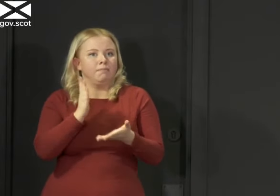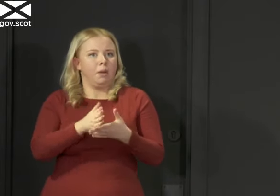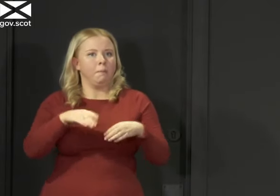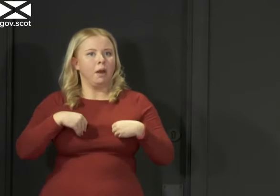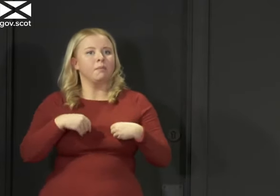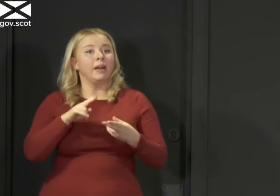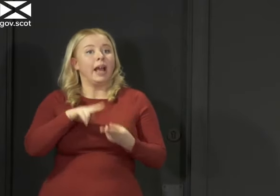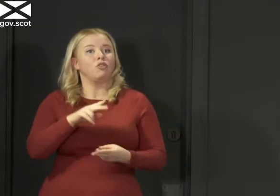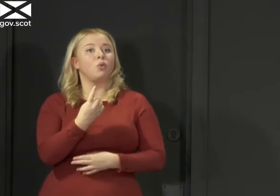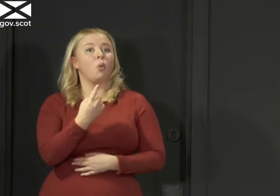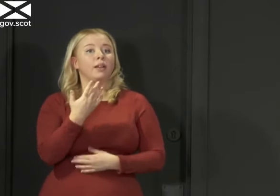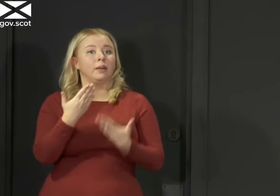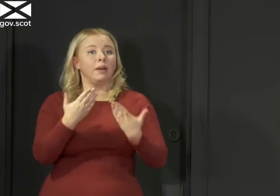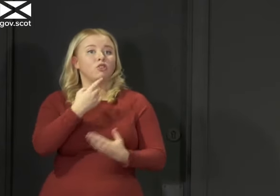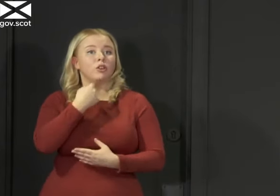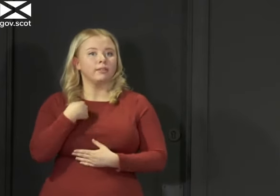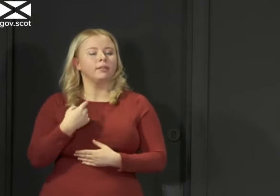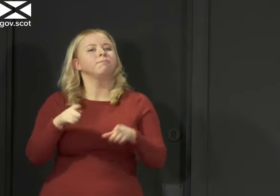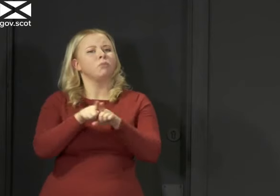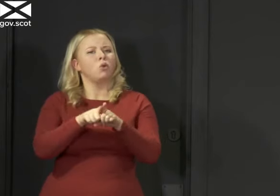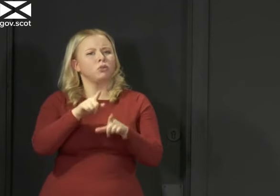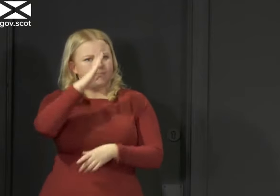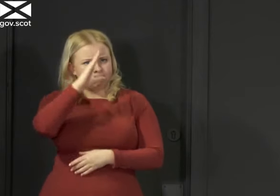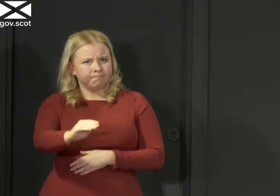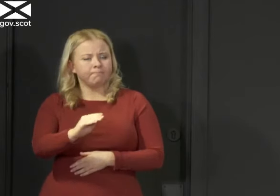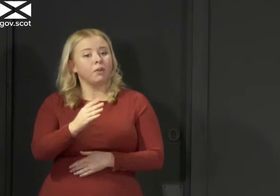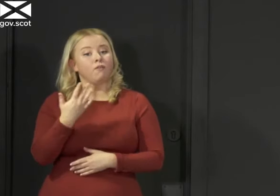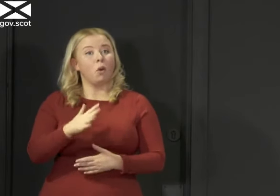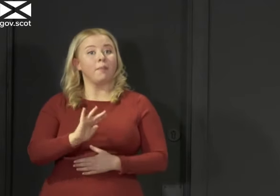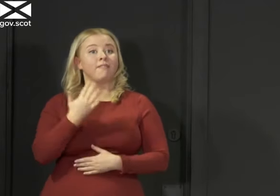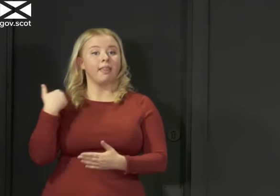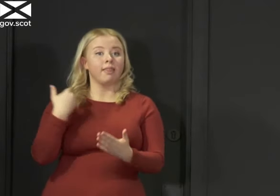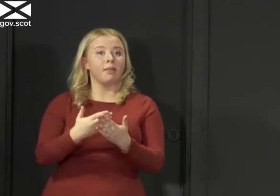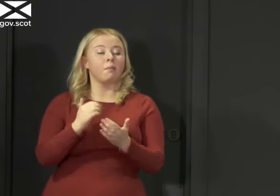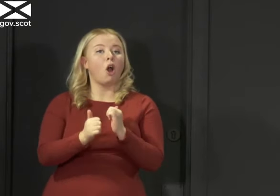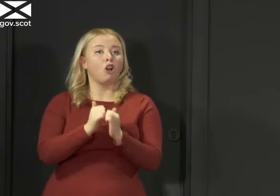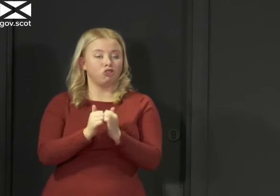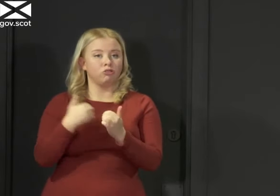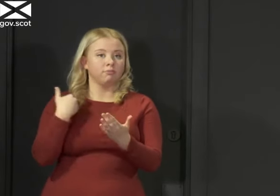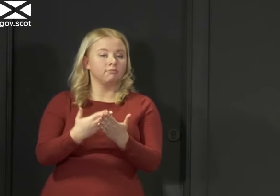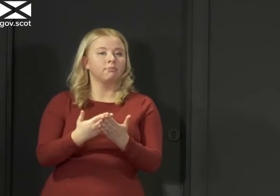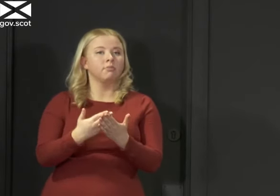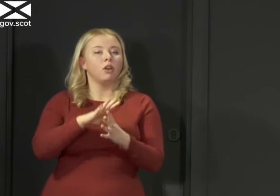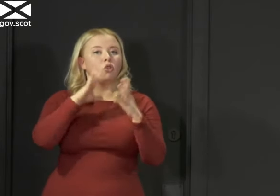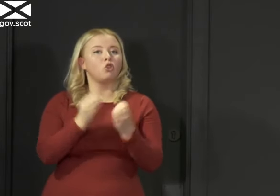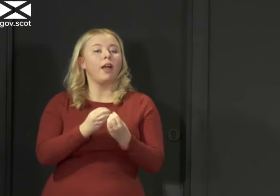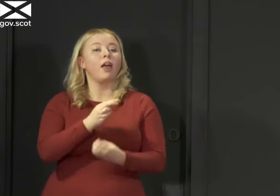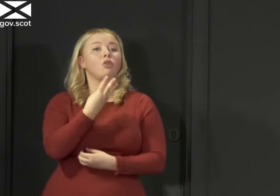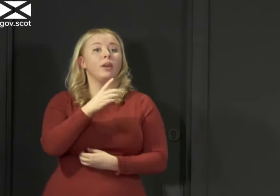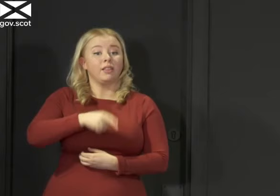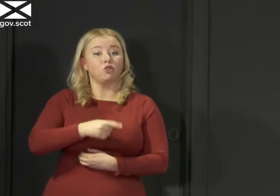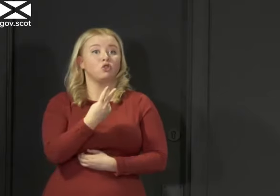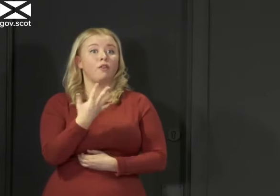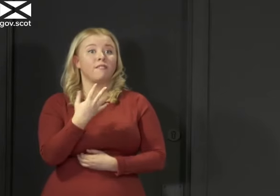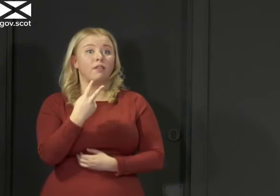since yesterday. I'm also able to confirm today that since 5 March, a total of 3,253 patients who